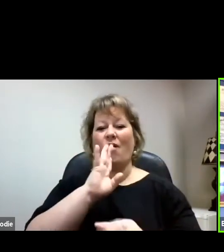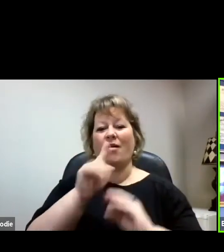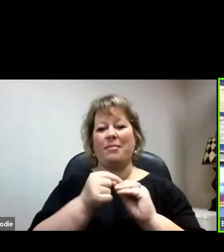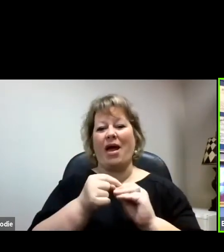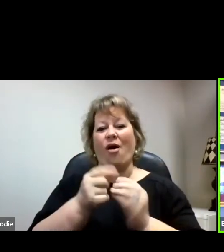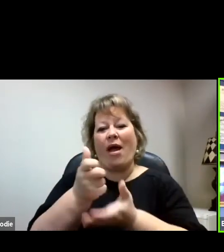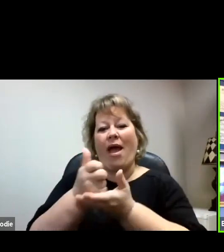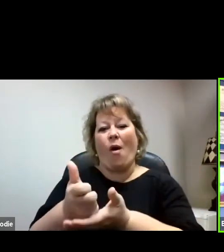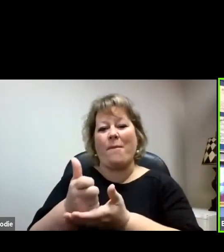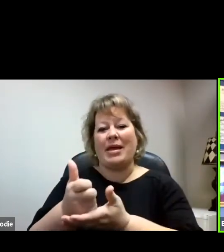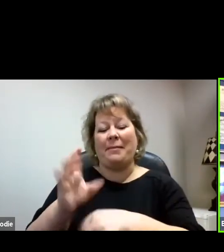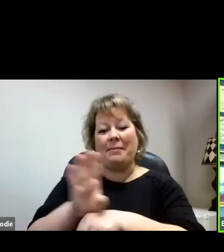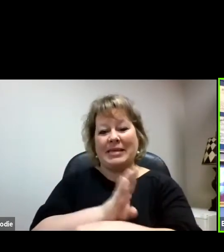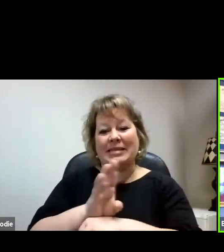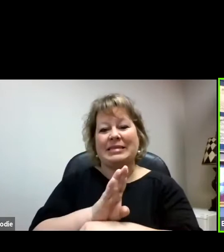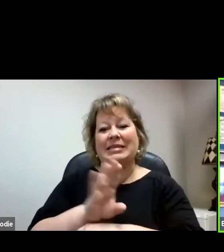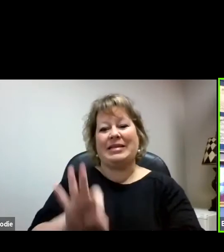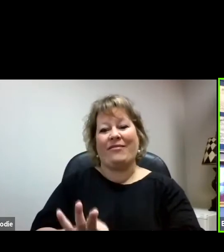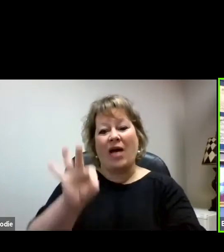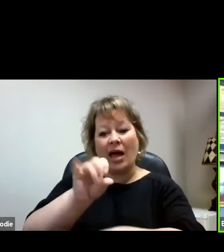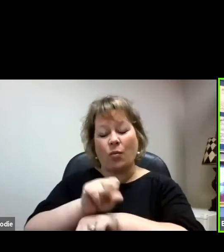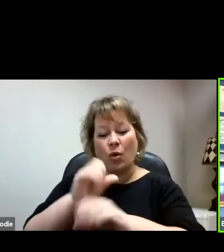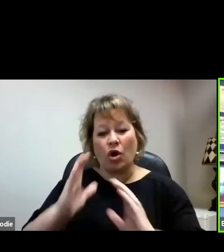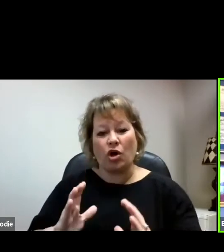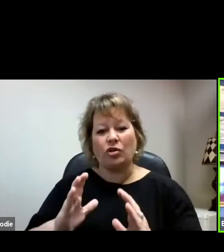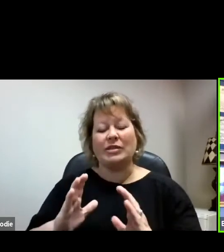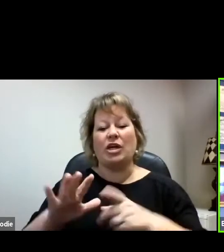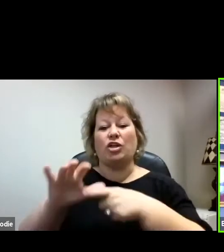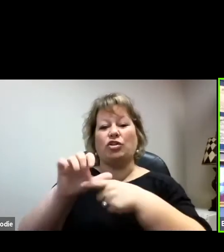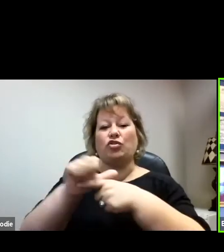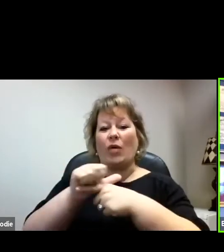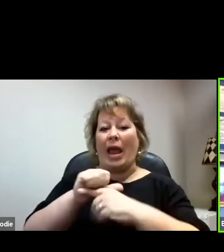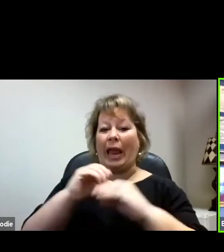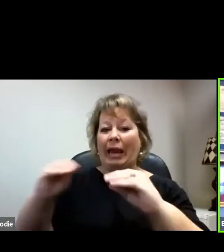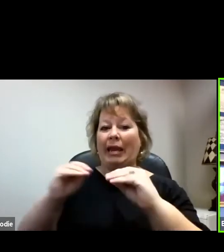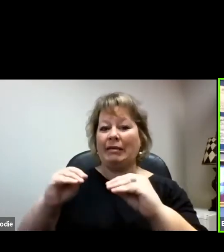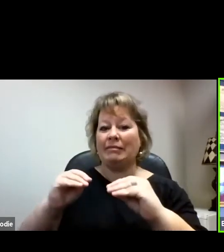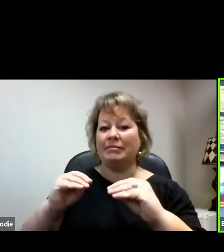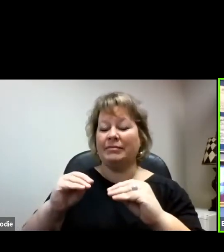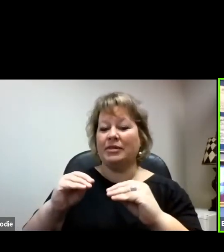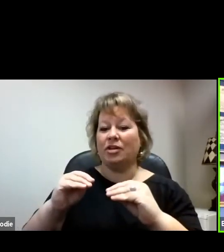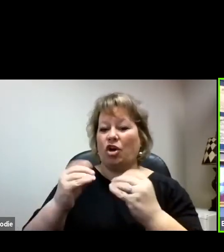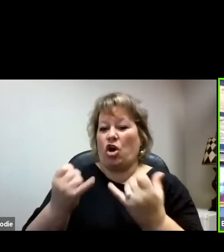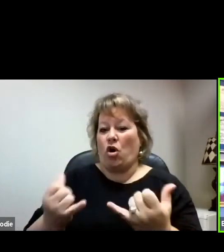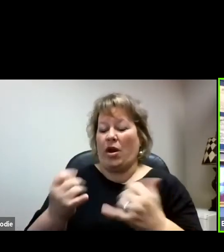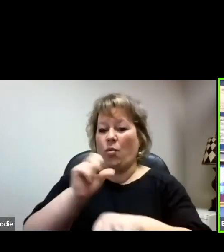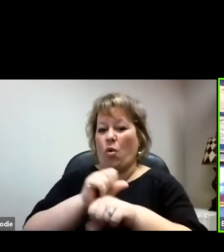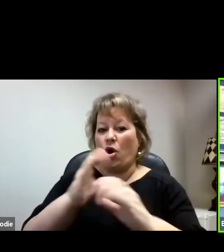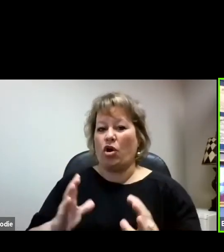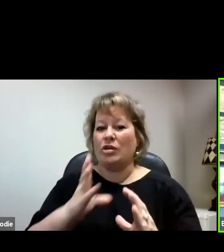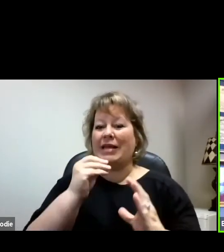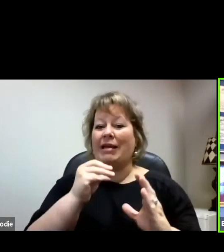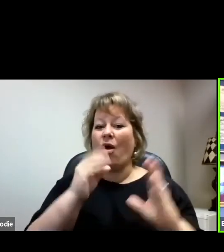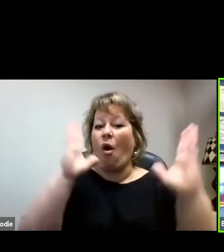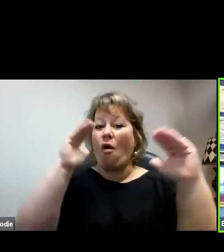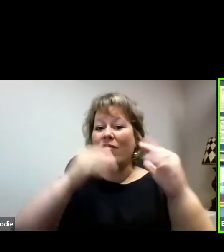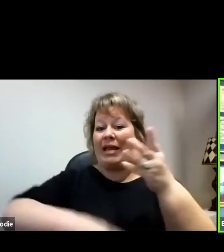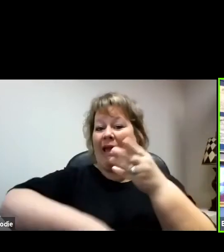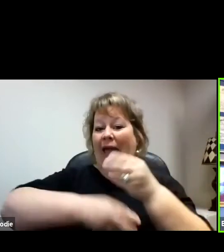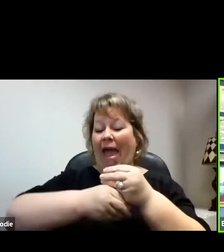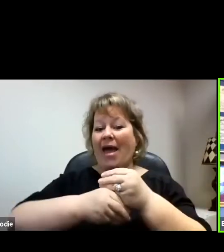workers, train their existing workers, and hopefully add workers with